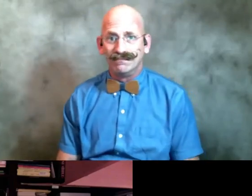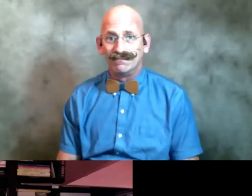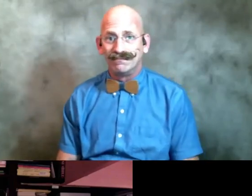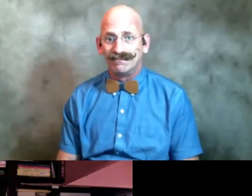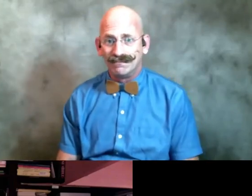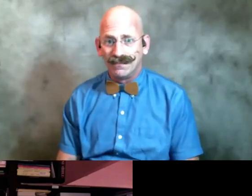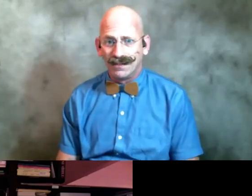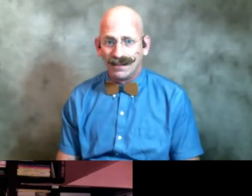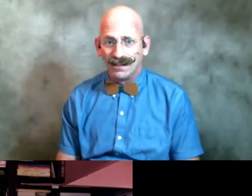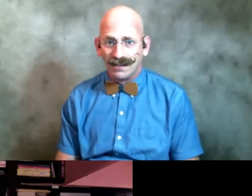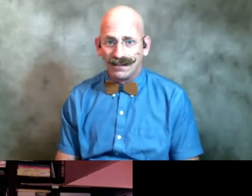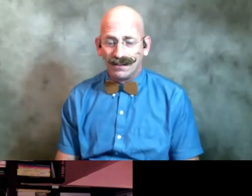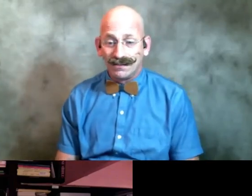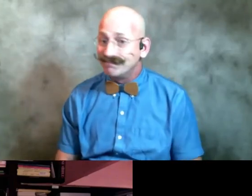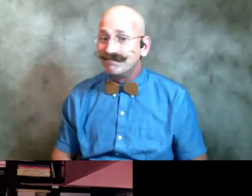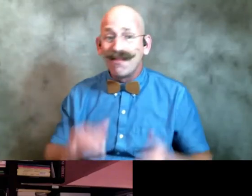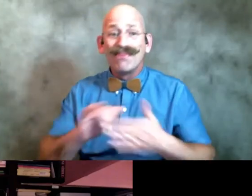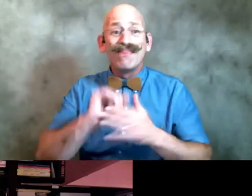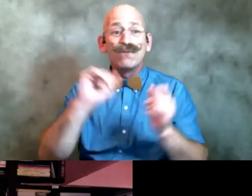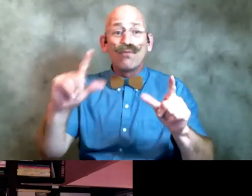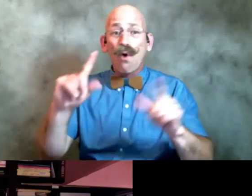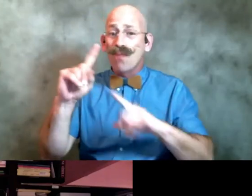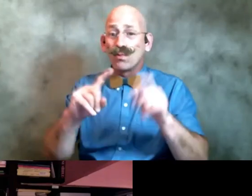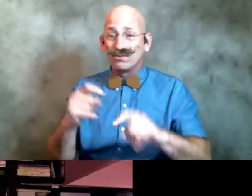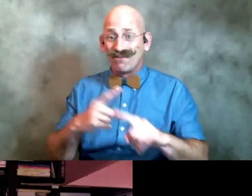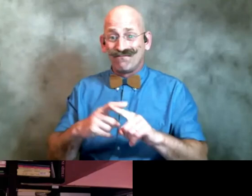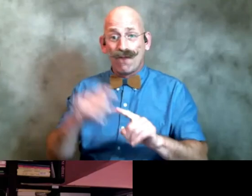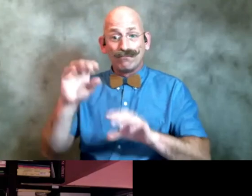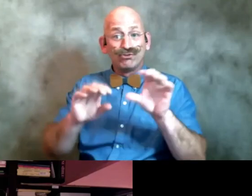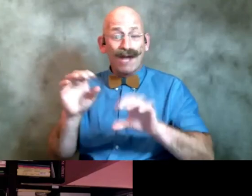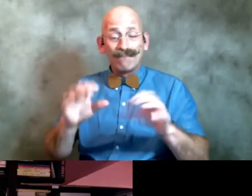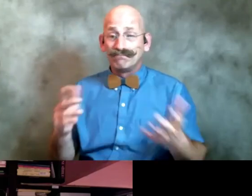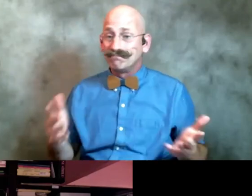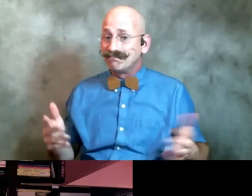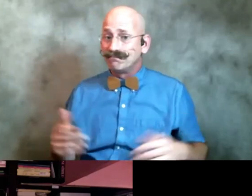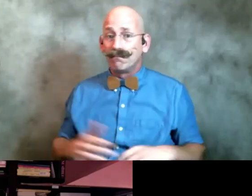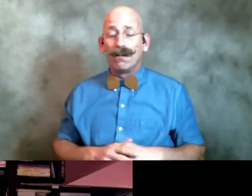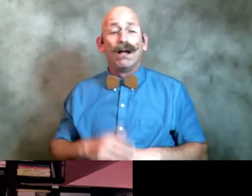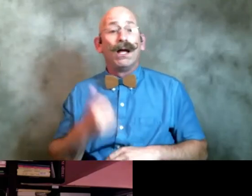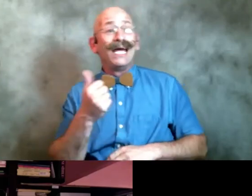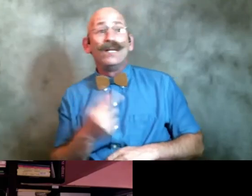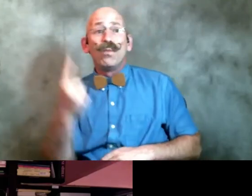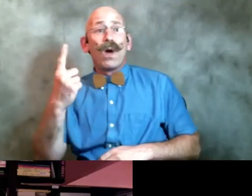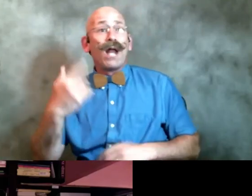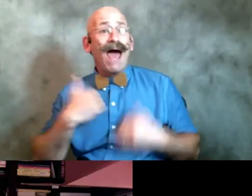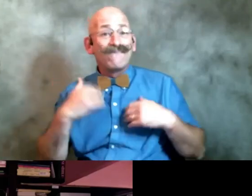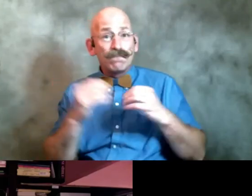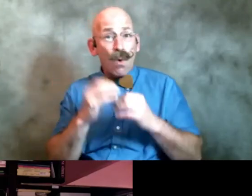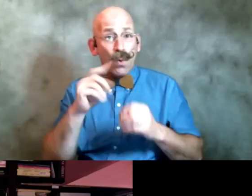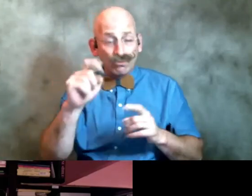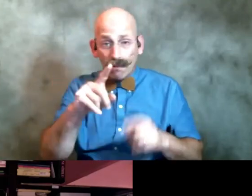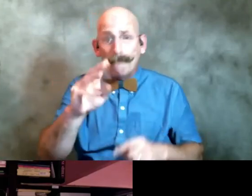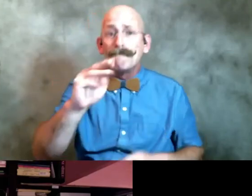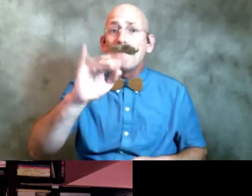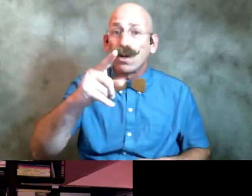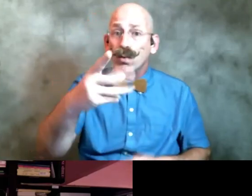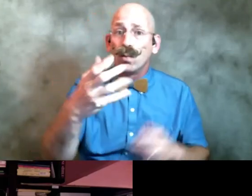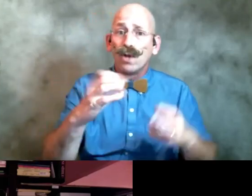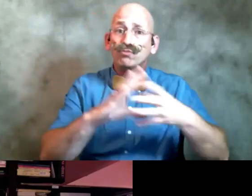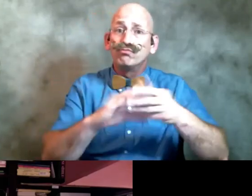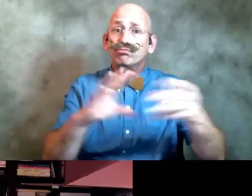okay so that's all the questions i have in the chat um if you have no other questions michael do you want to tell them about um